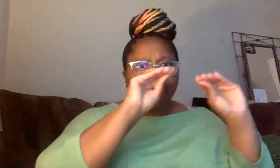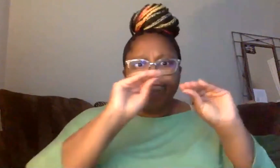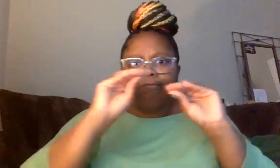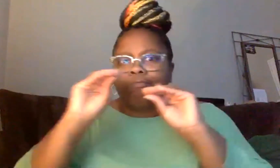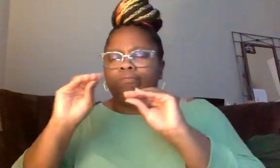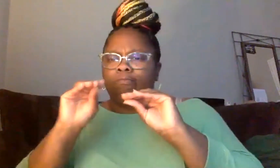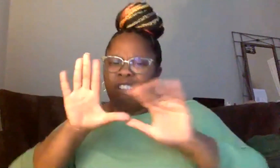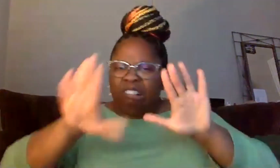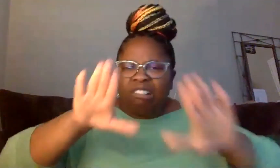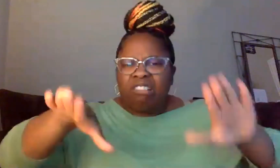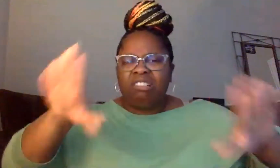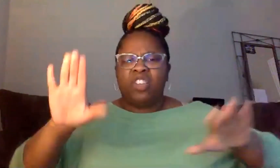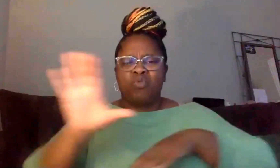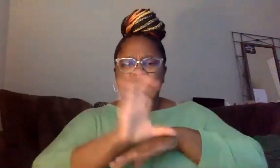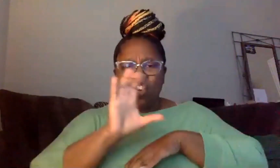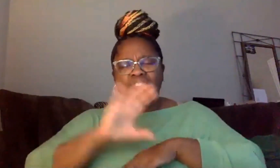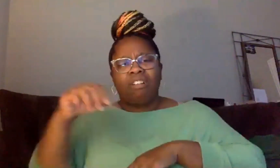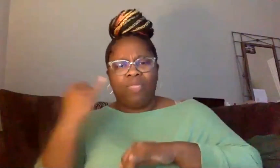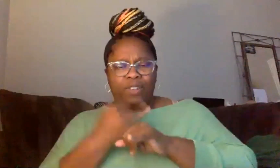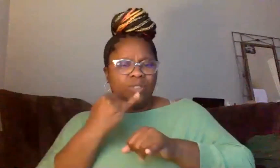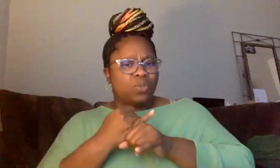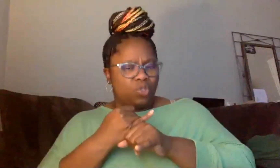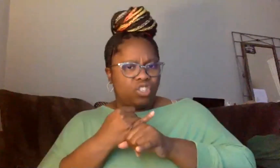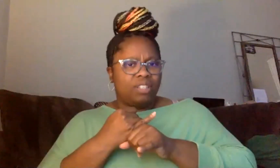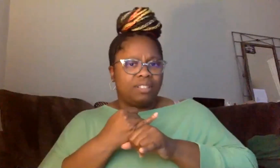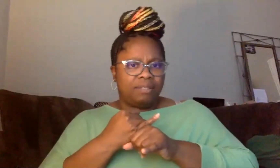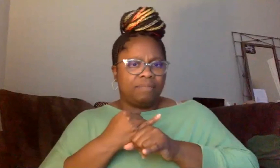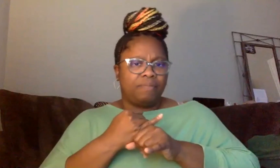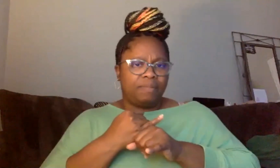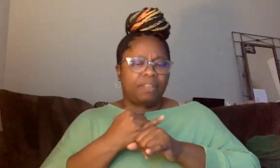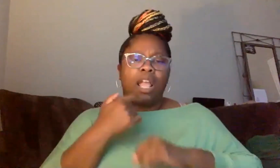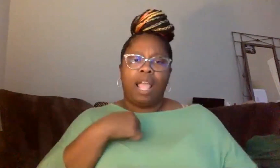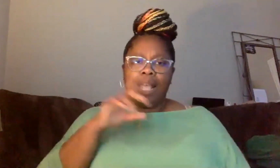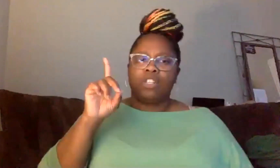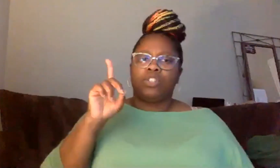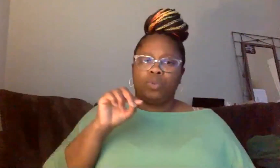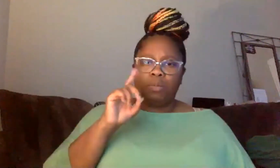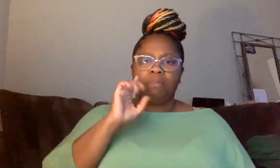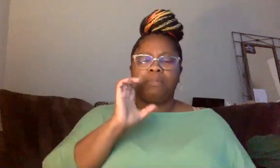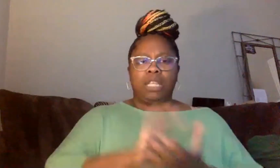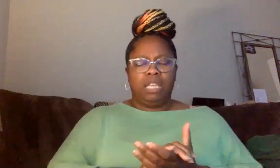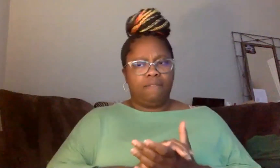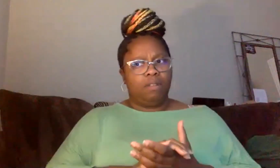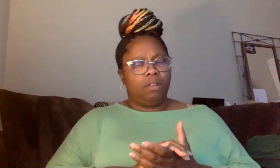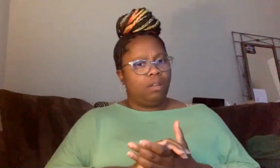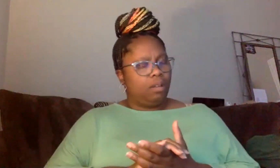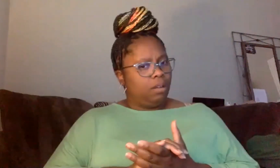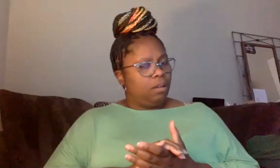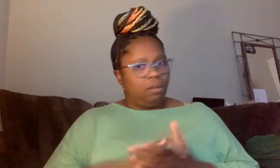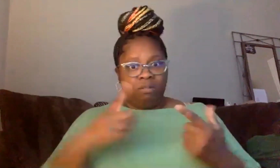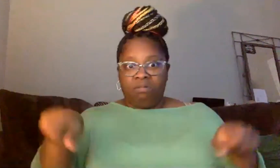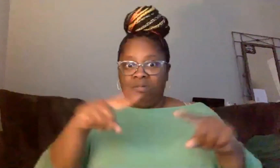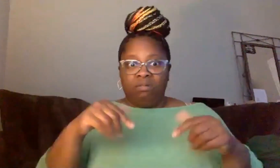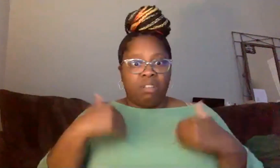and other institutions. But, and I, and I do, um, I do believe I'm so impressed with the young people who do have